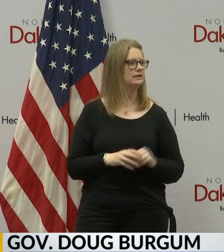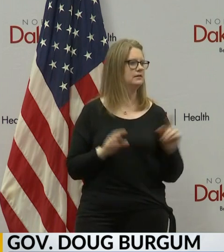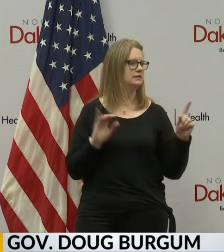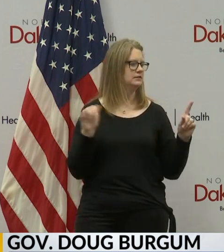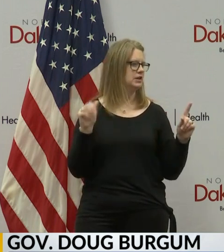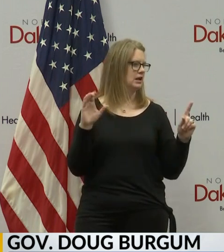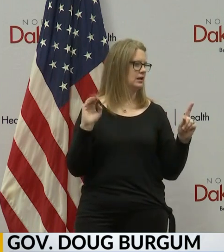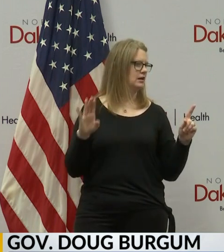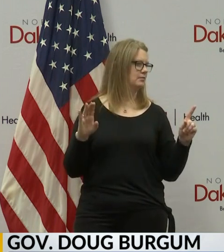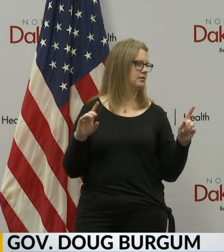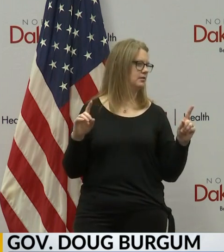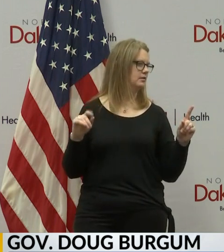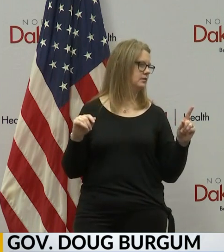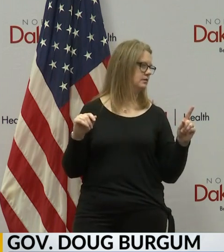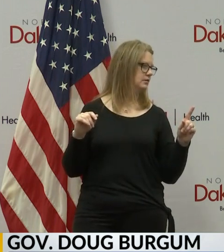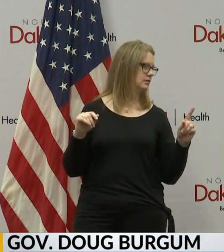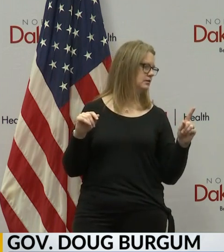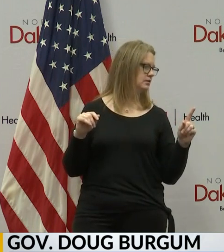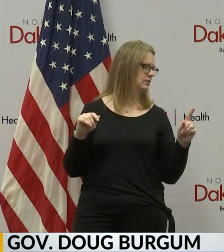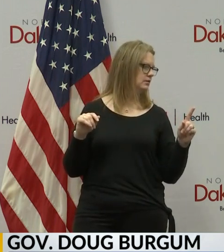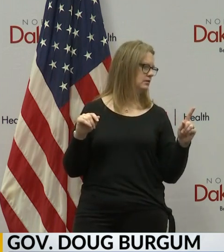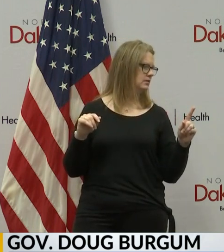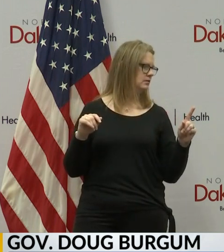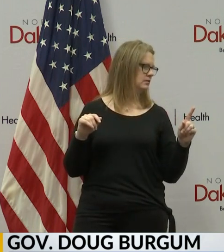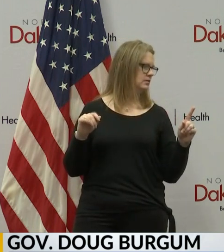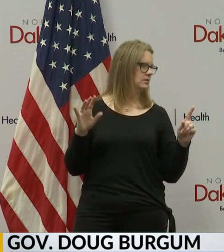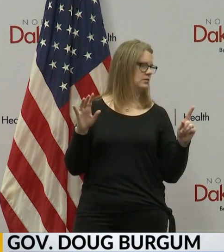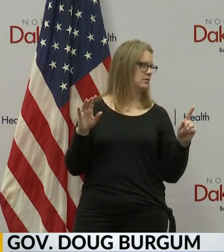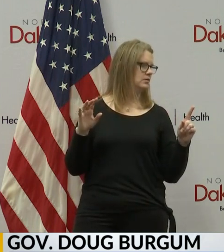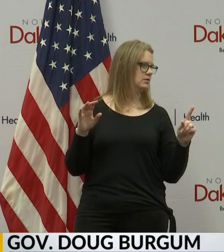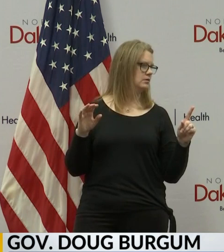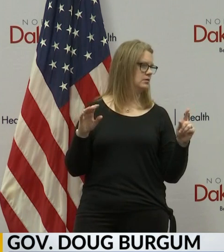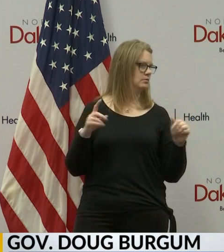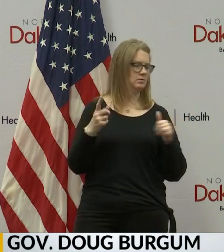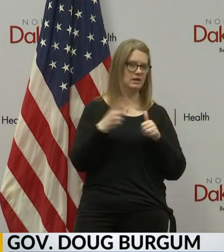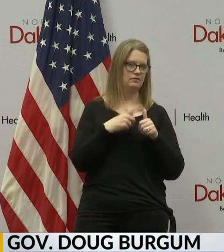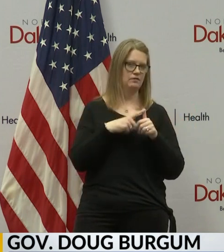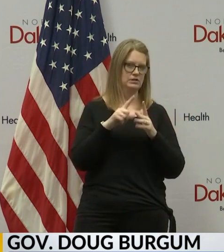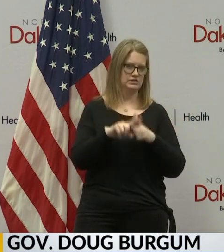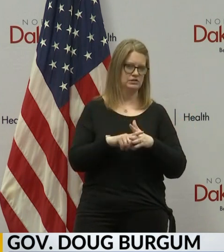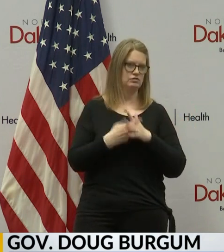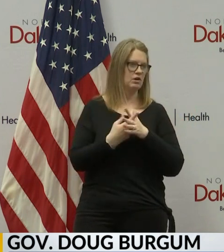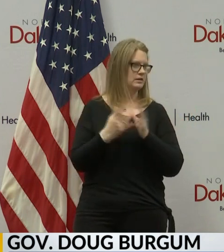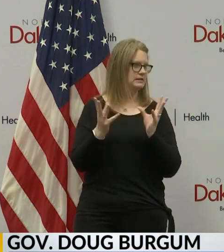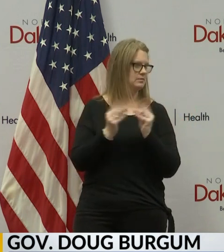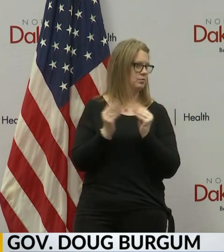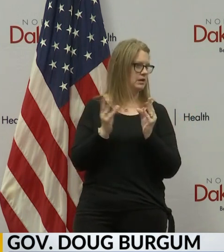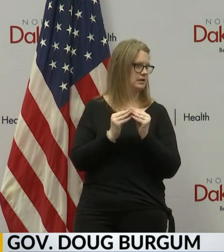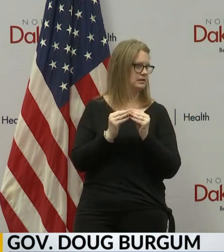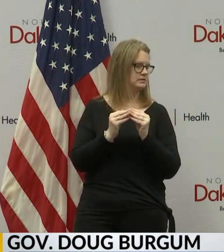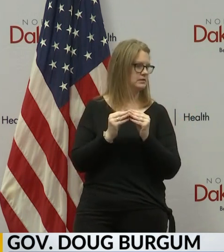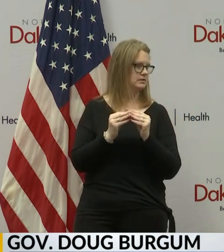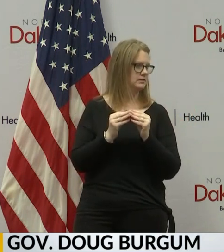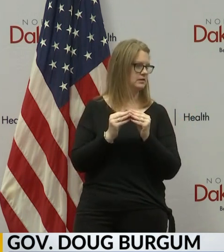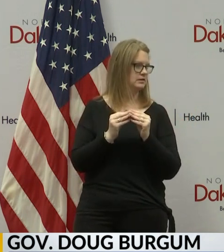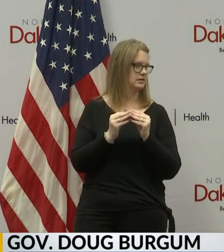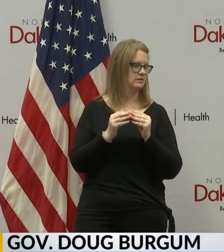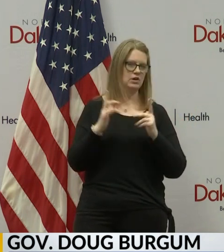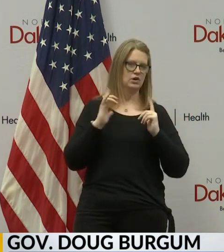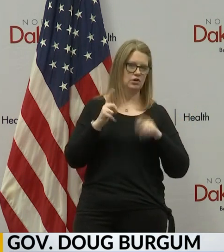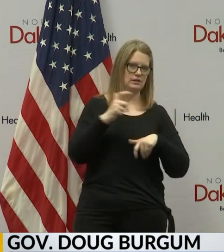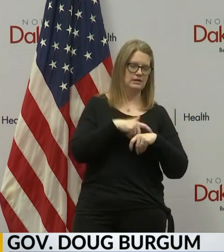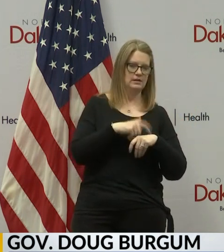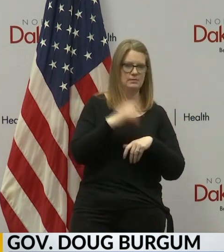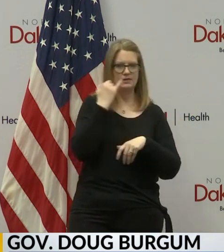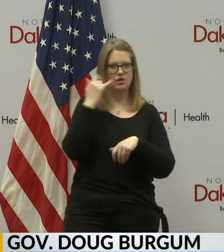Jacob? We'll go back online. Governor, when we first started holding these daily briefings, you said if you are early, you're on time.